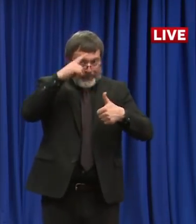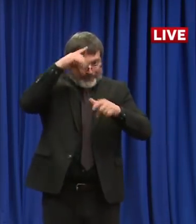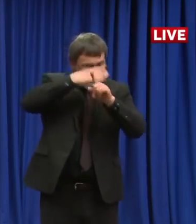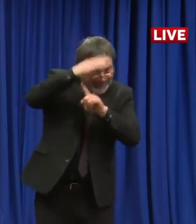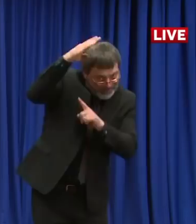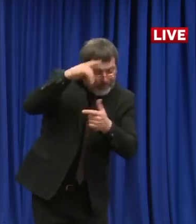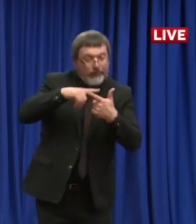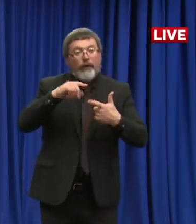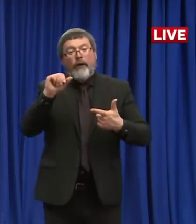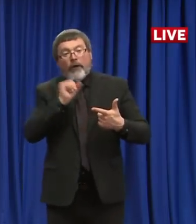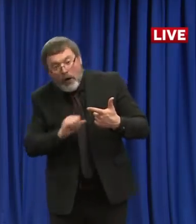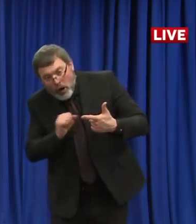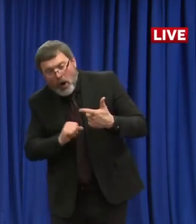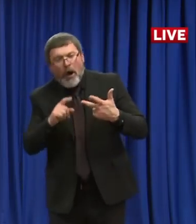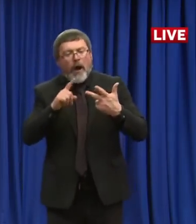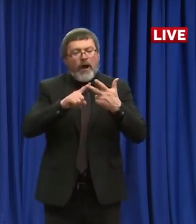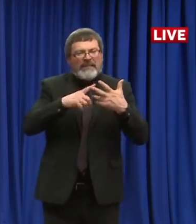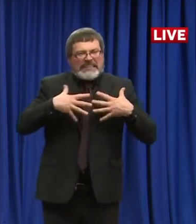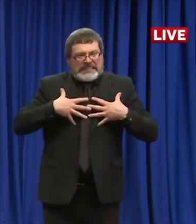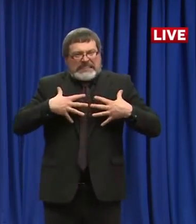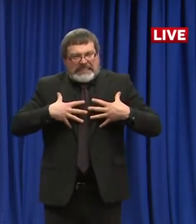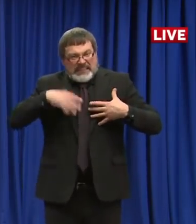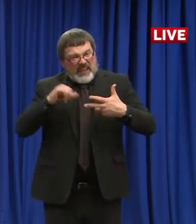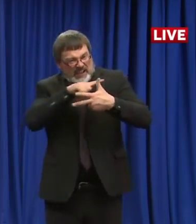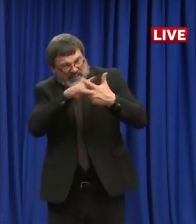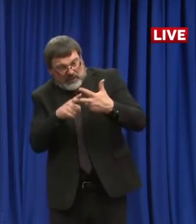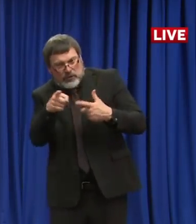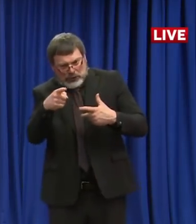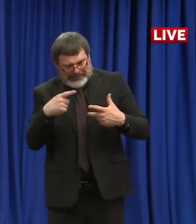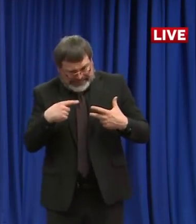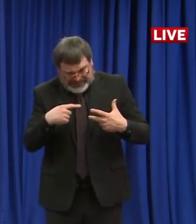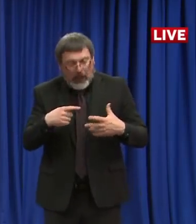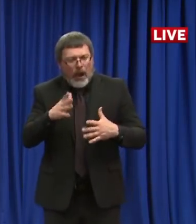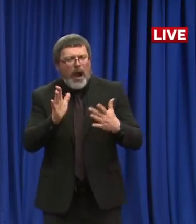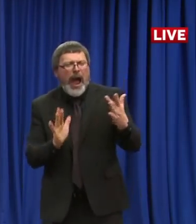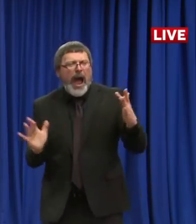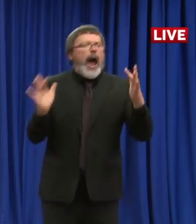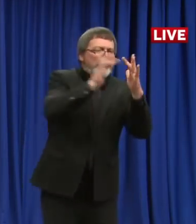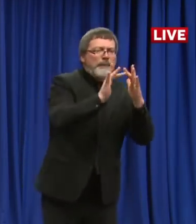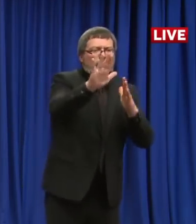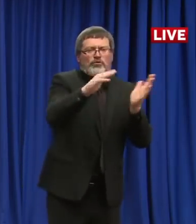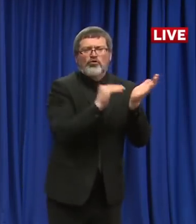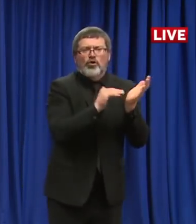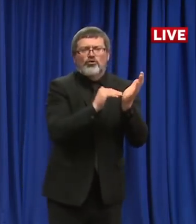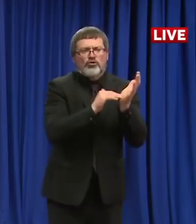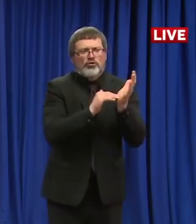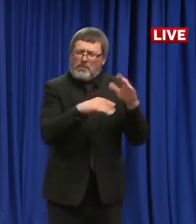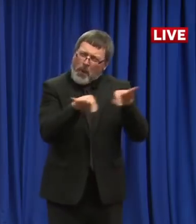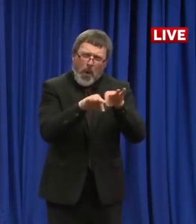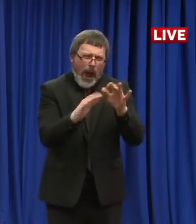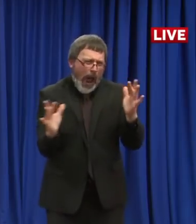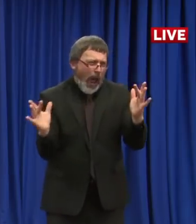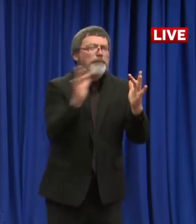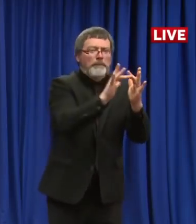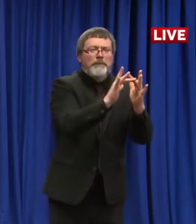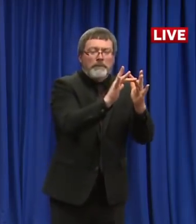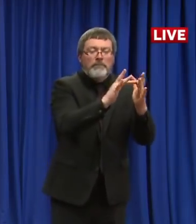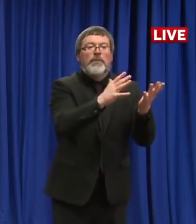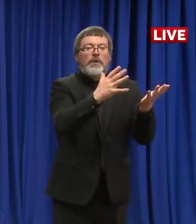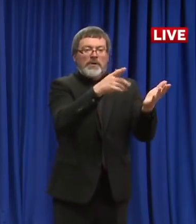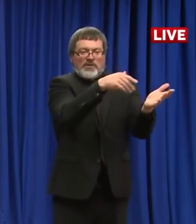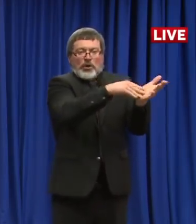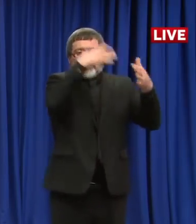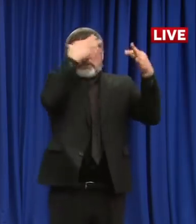and whether testing may or may not be appropriate. I think the barriers that a lot of clinicians are